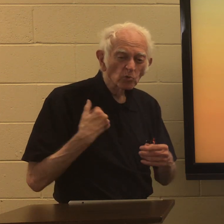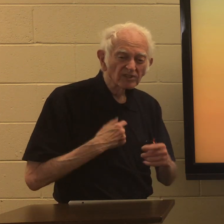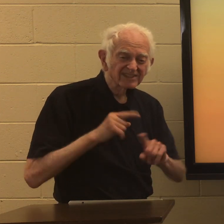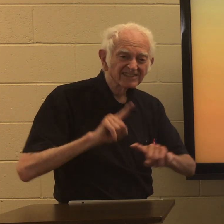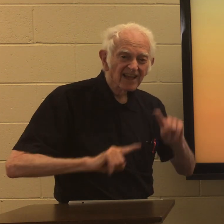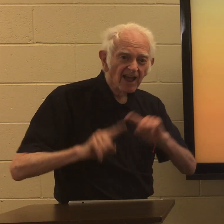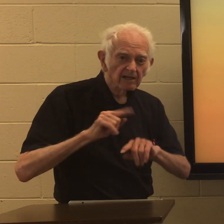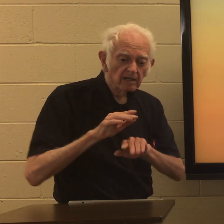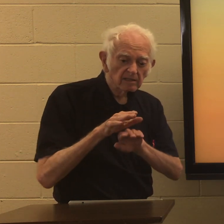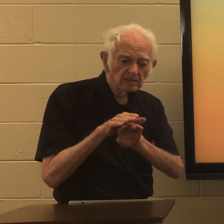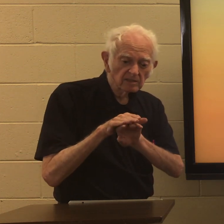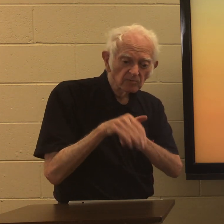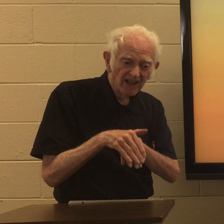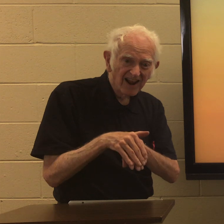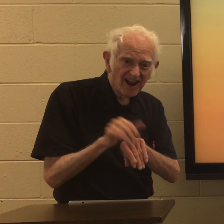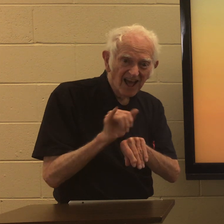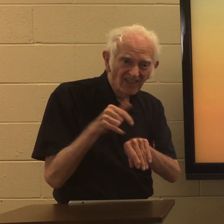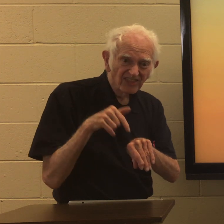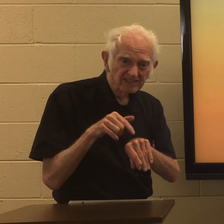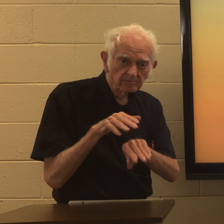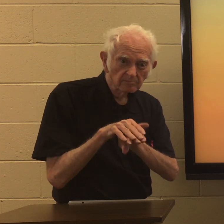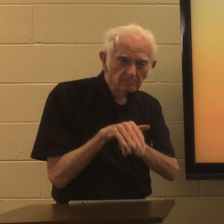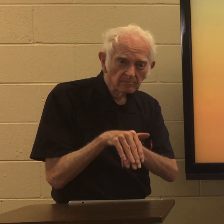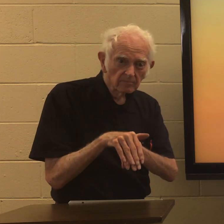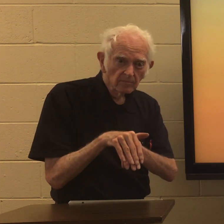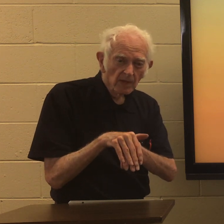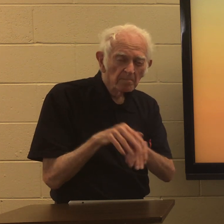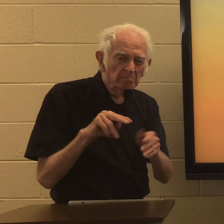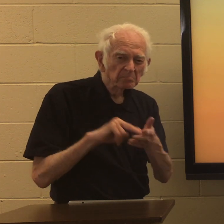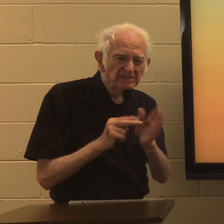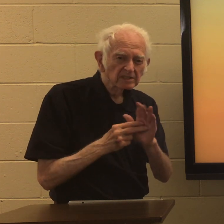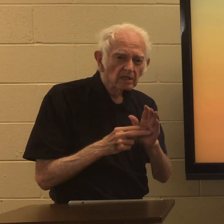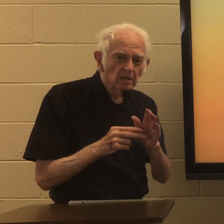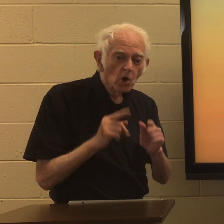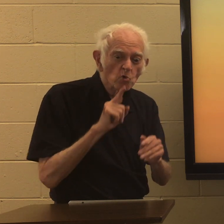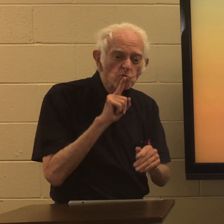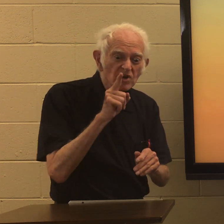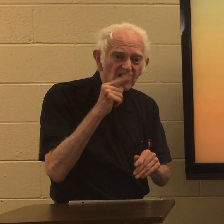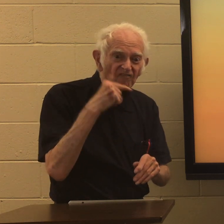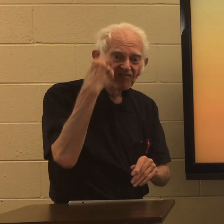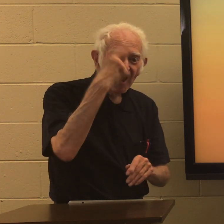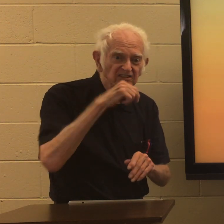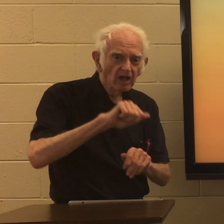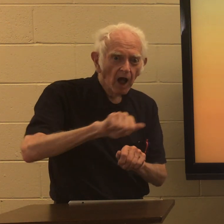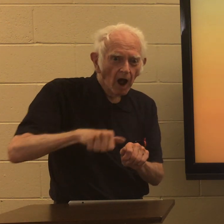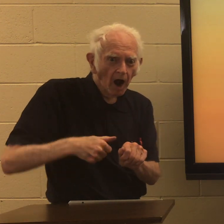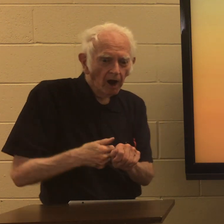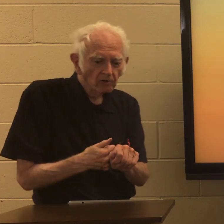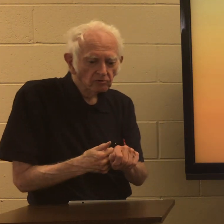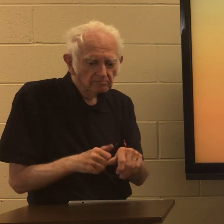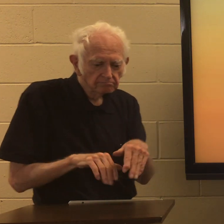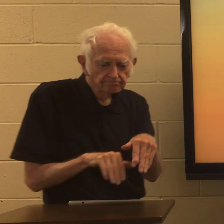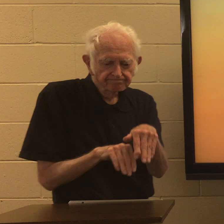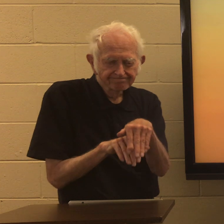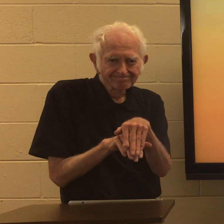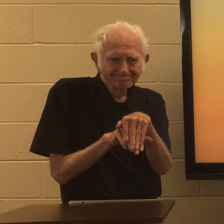We sign it hypocrite like this. It means that the real face is behind